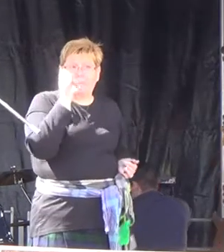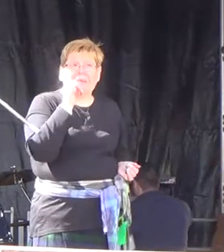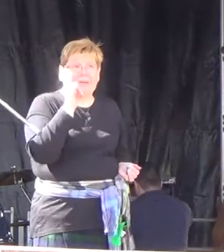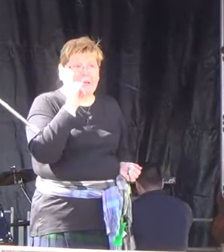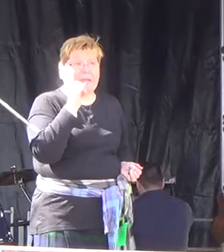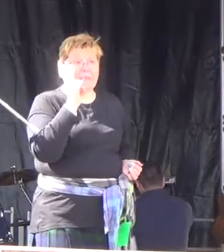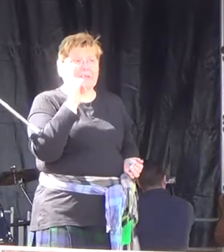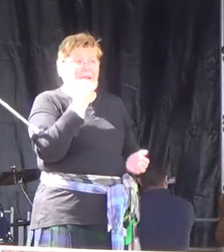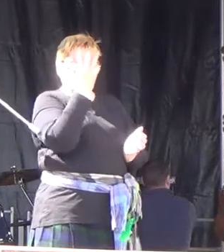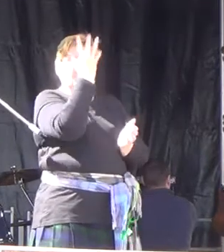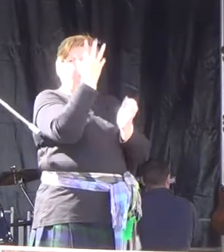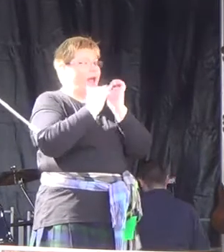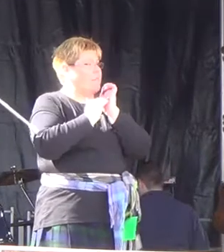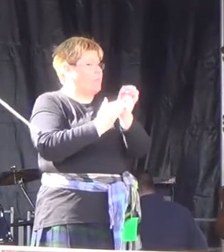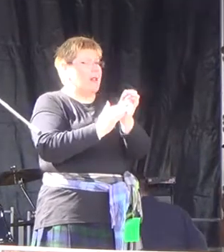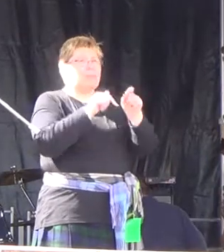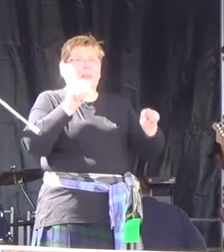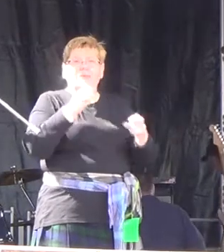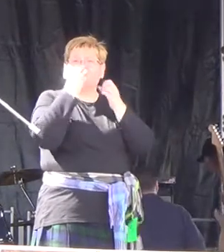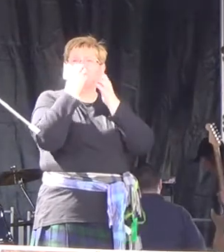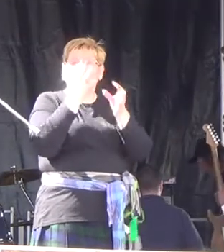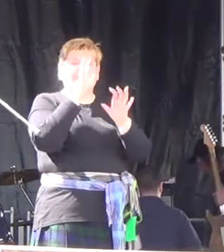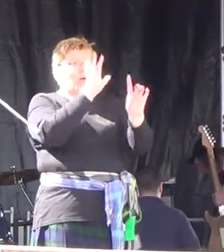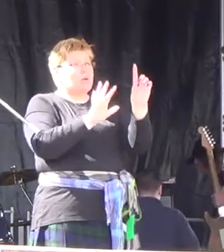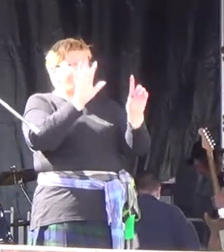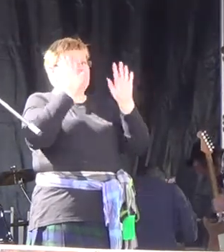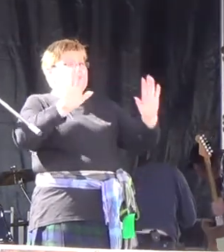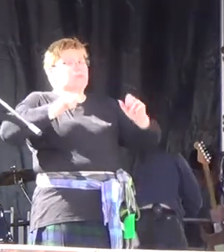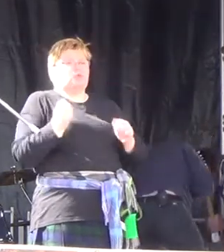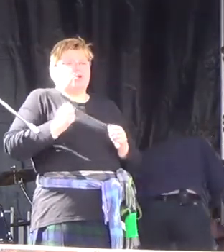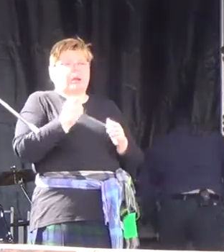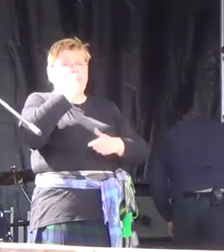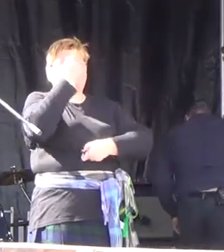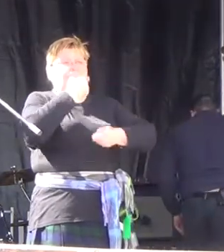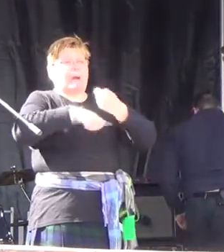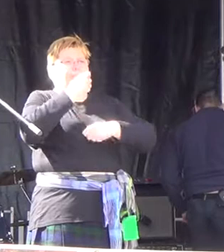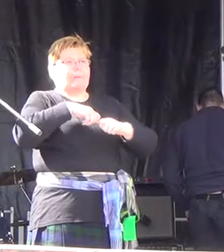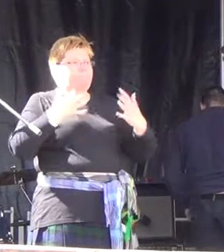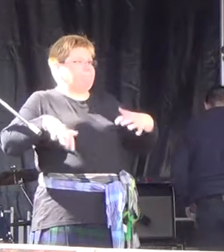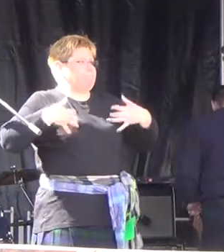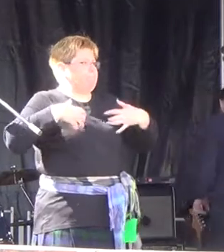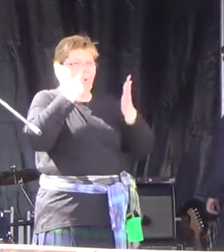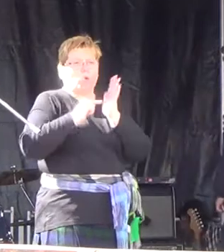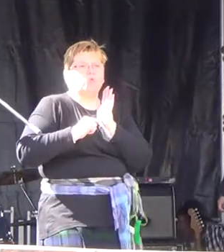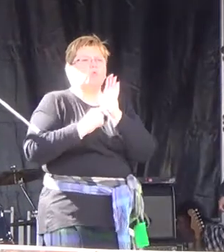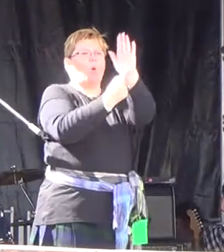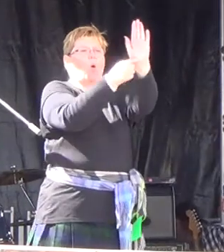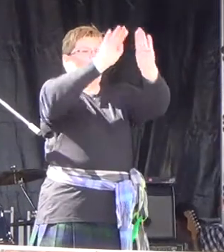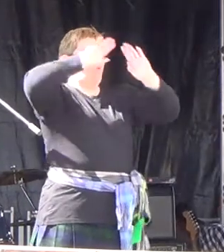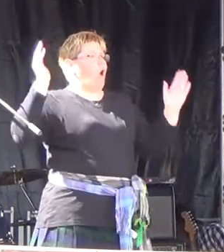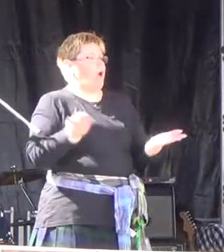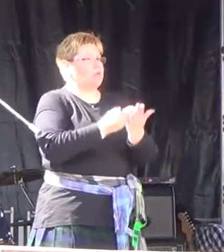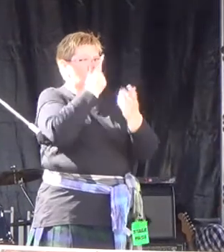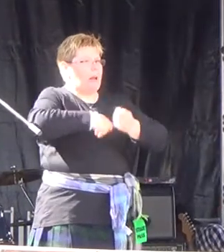the five million people of this beautiful, tiny country of ours can begin to be an inspiration to the rest of the world and how we can make a